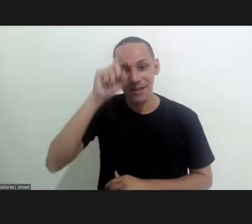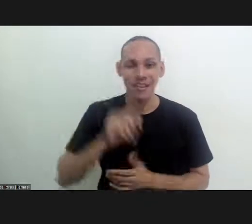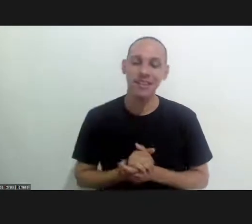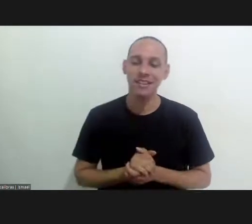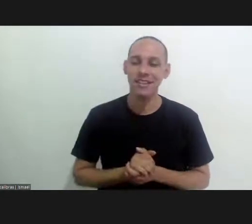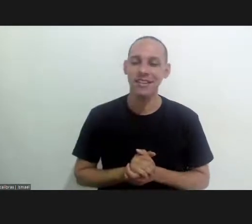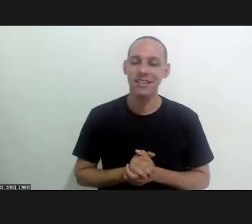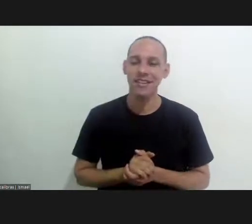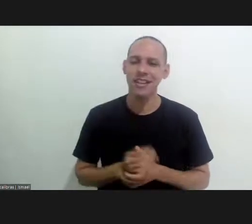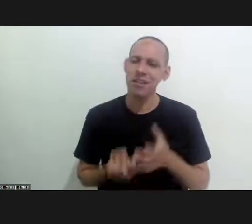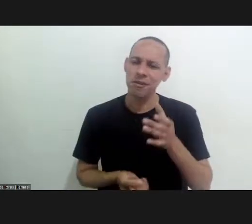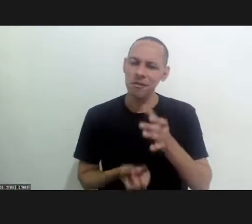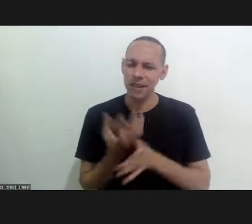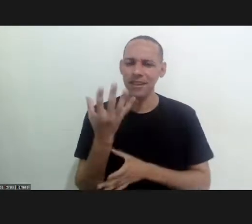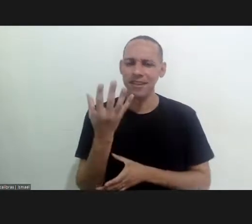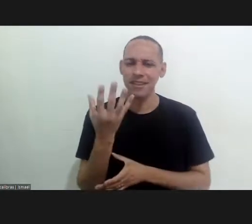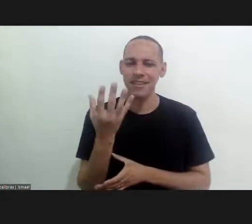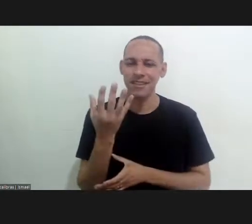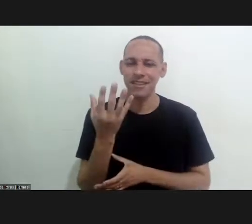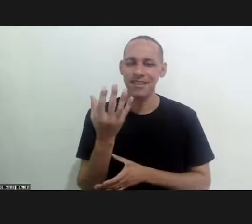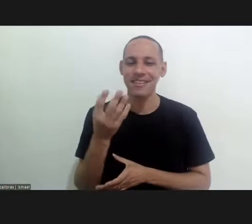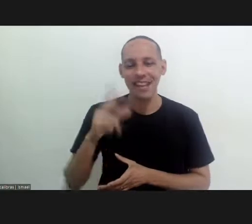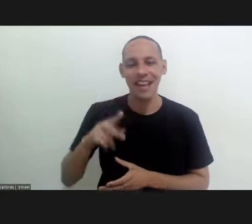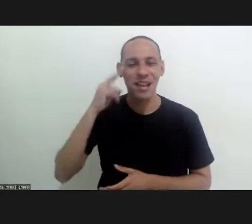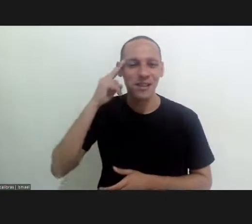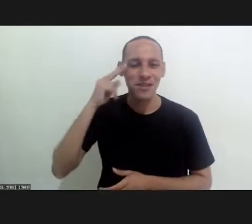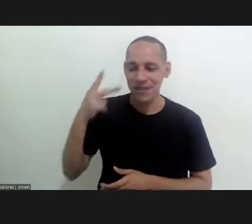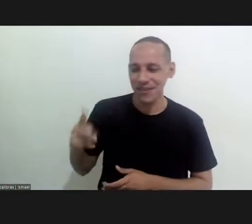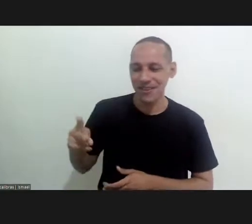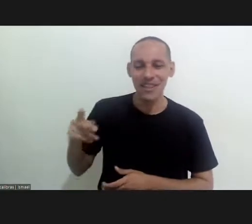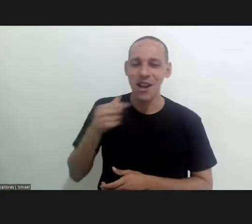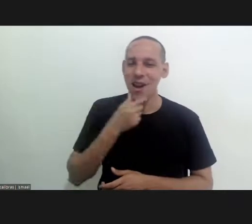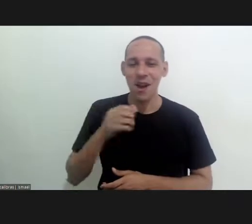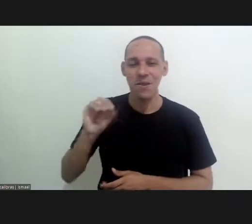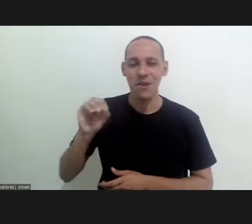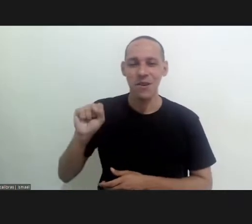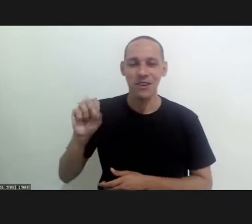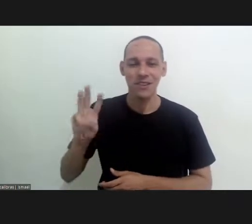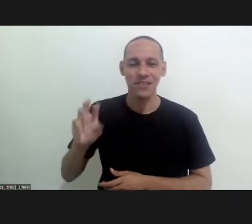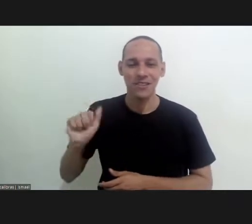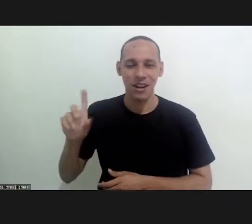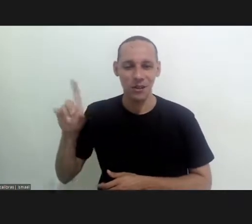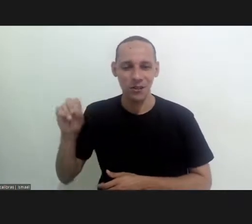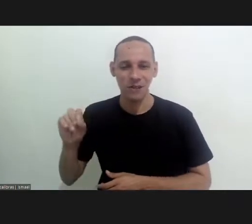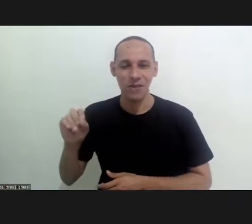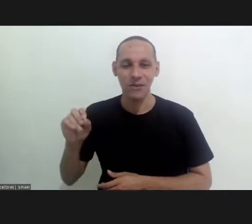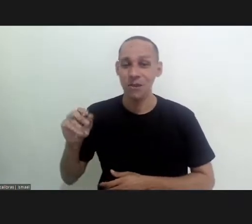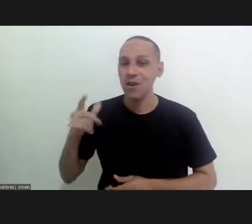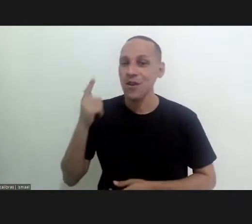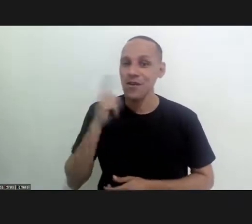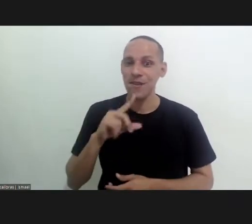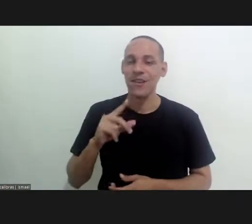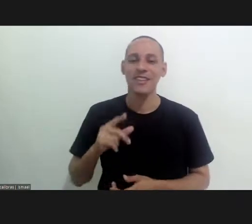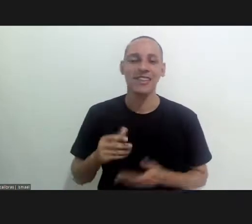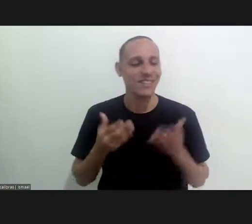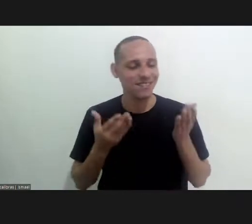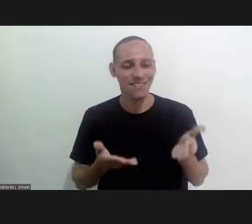the hospital was built. Oswaldo Cruz's dream became true